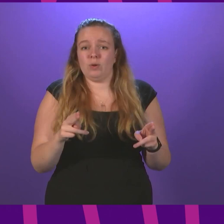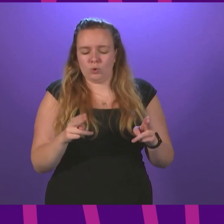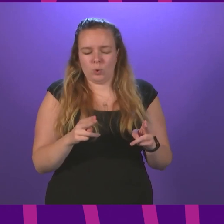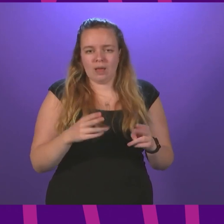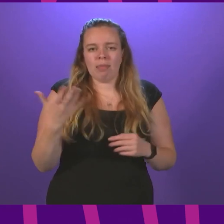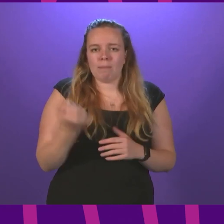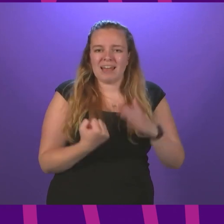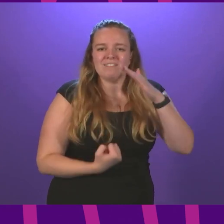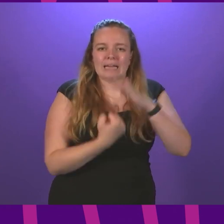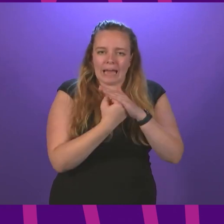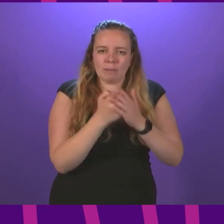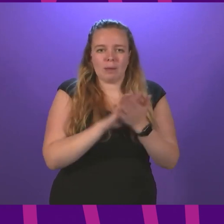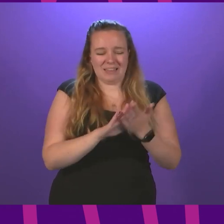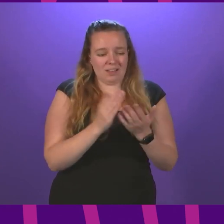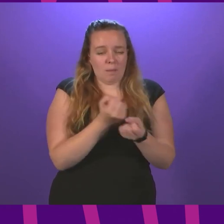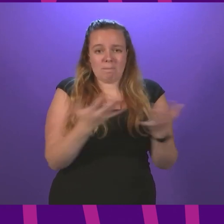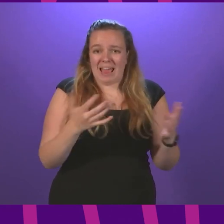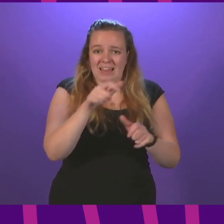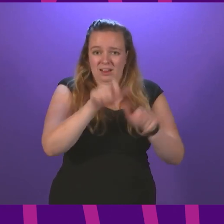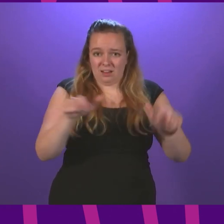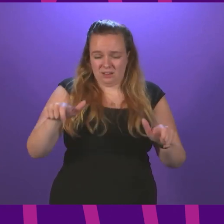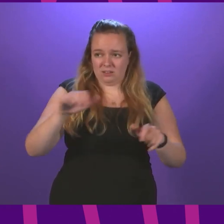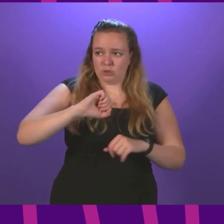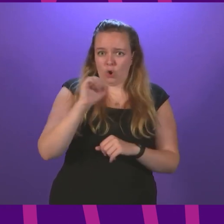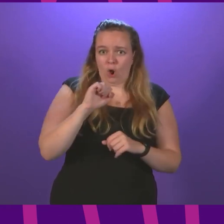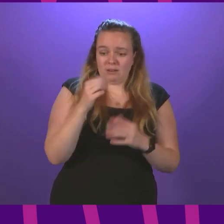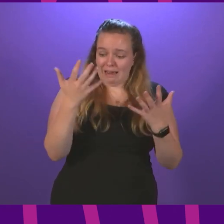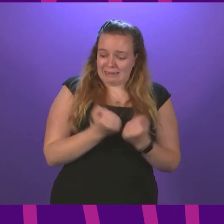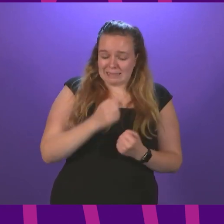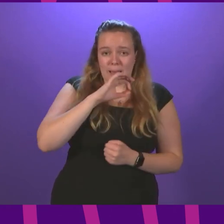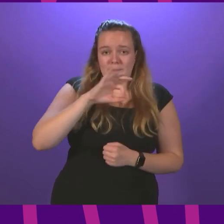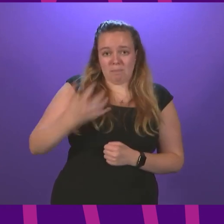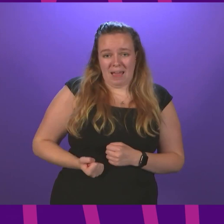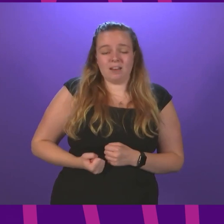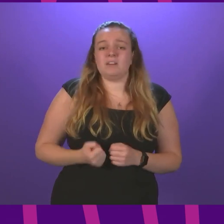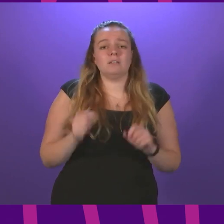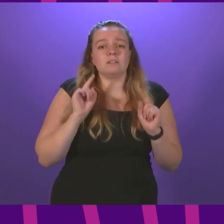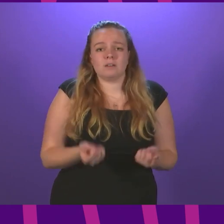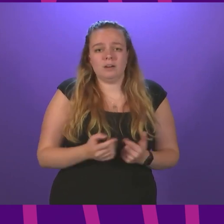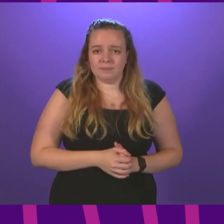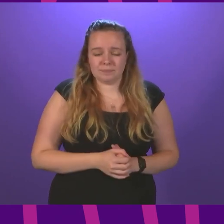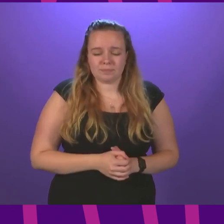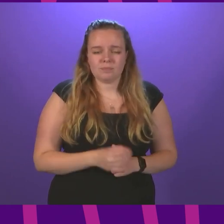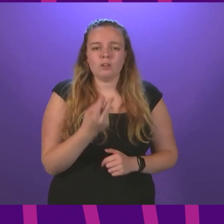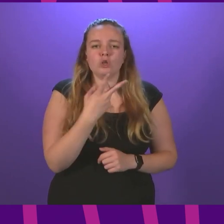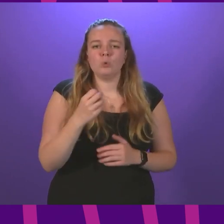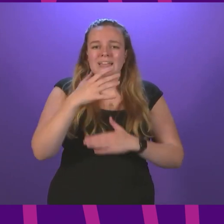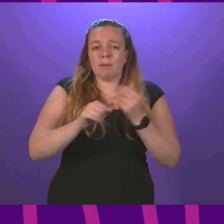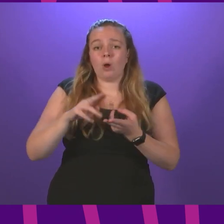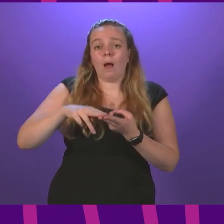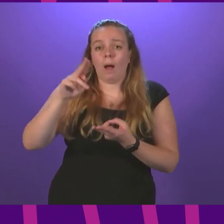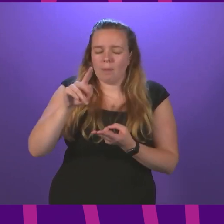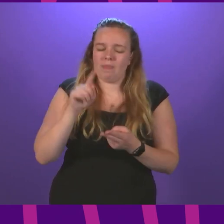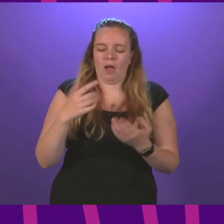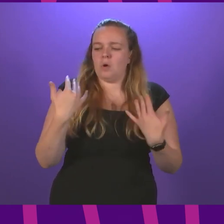benefit cap that prevents thousands of Scots getting the benefits they should have. The £20 increase was a